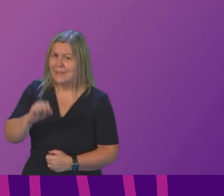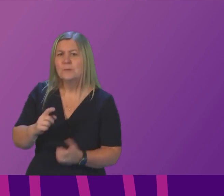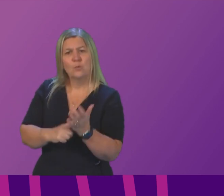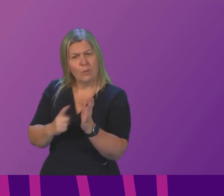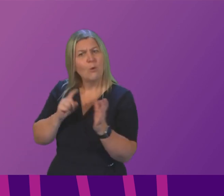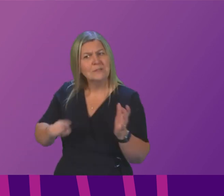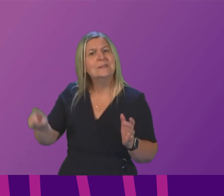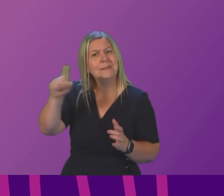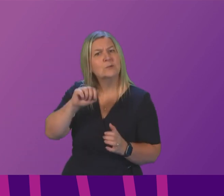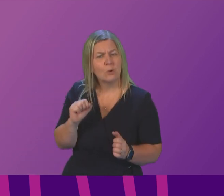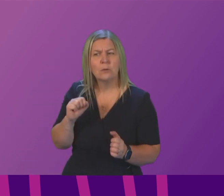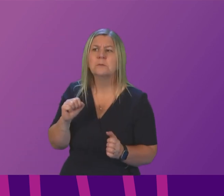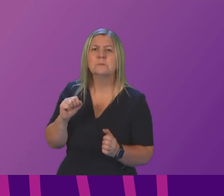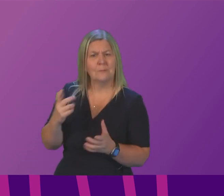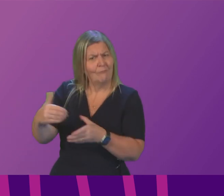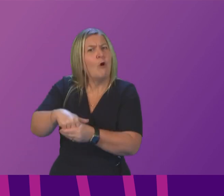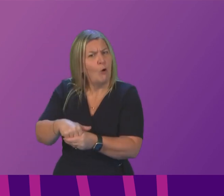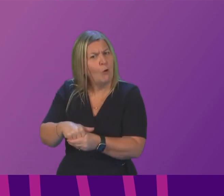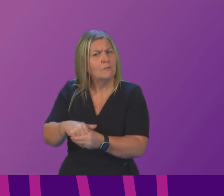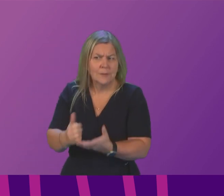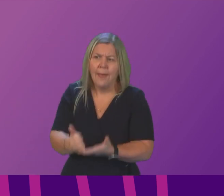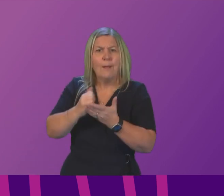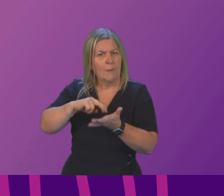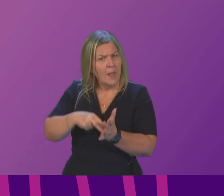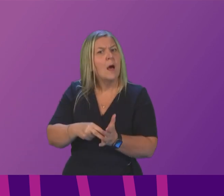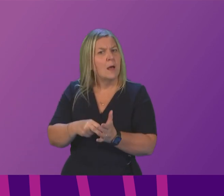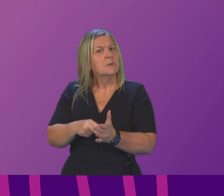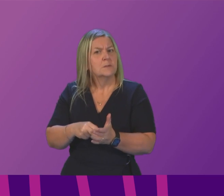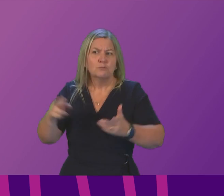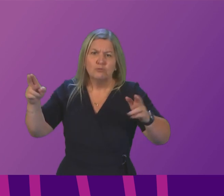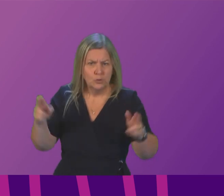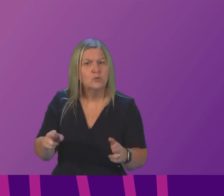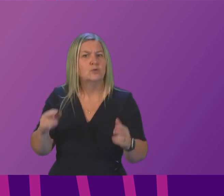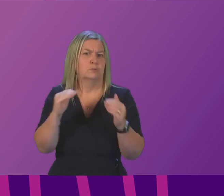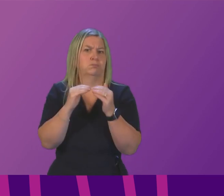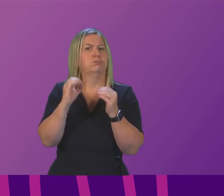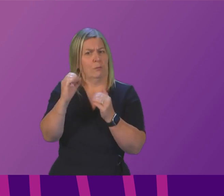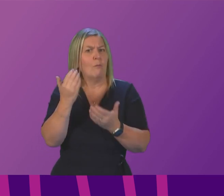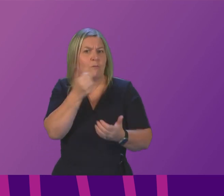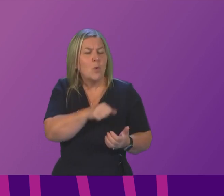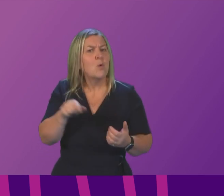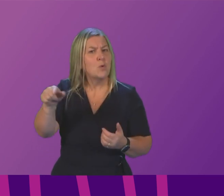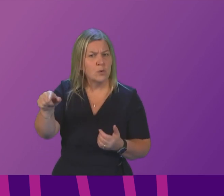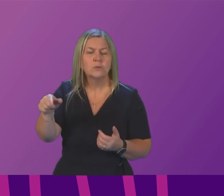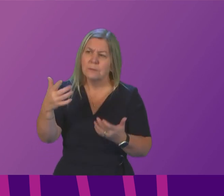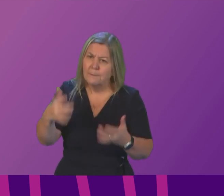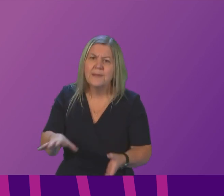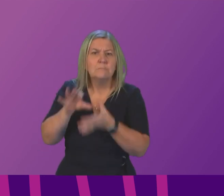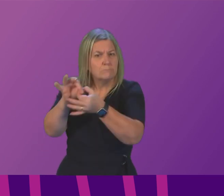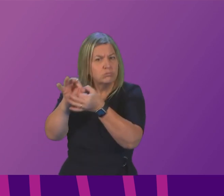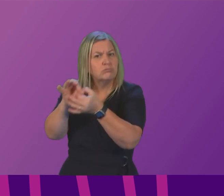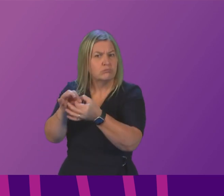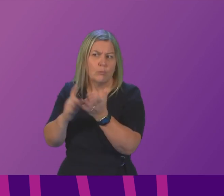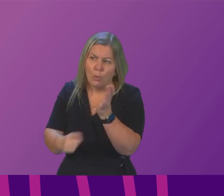to play in this and I have confidence in the priority that local councils across the country are giving to this I have had discussions